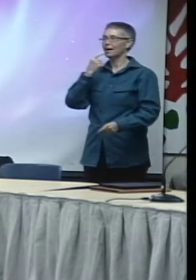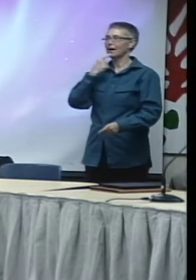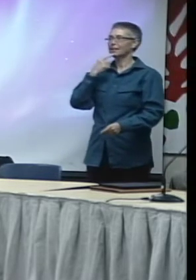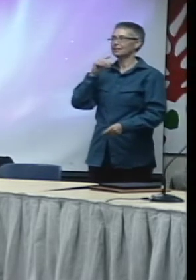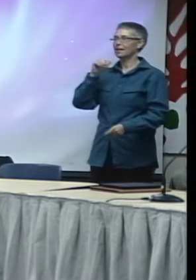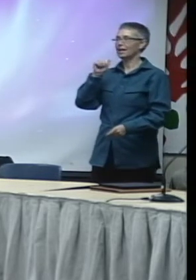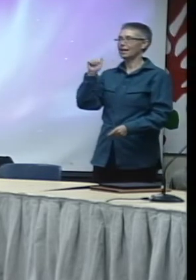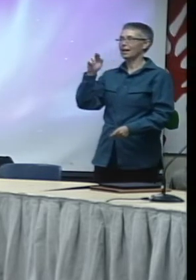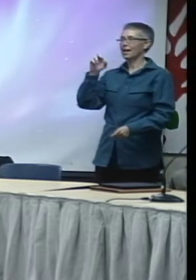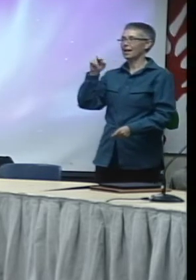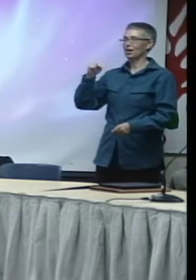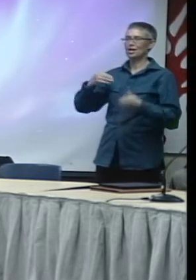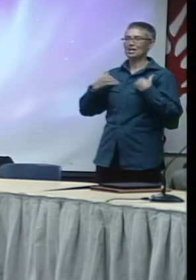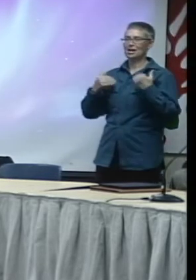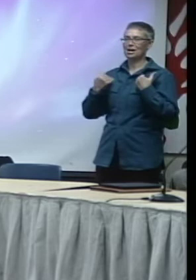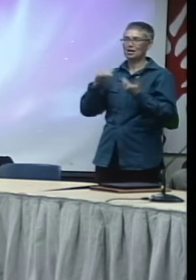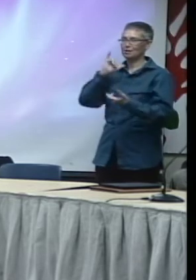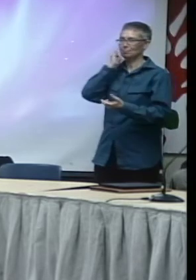Young while I'm here.